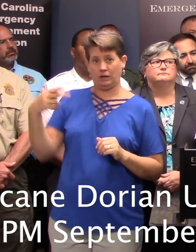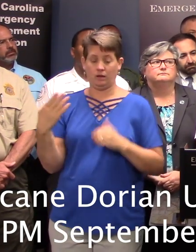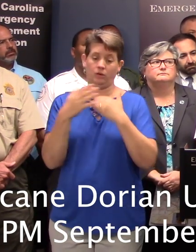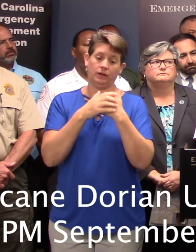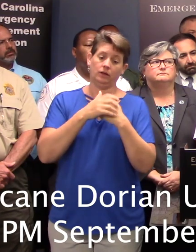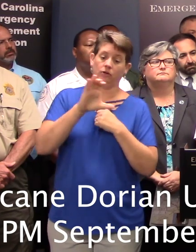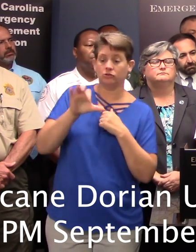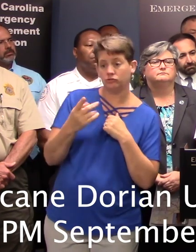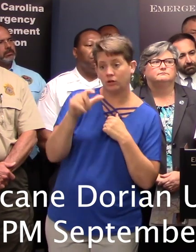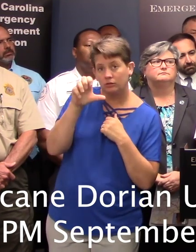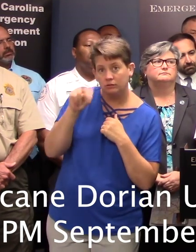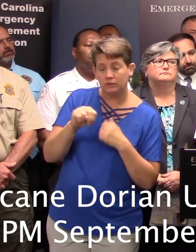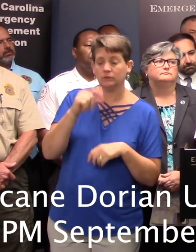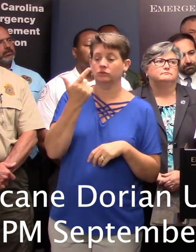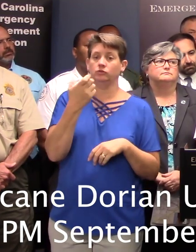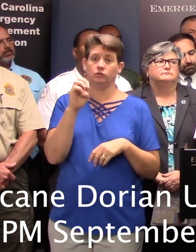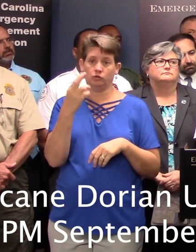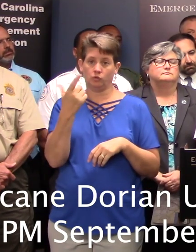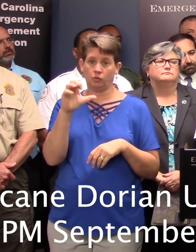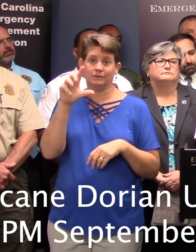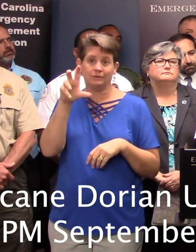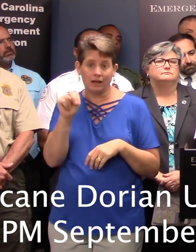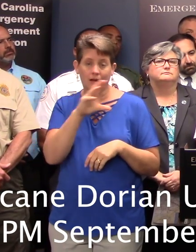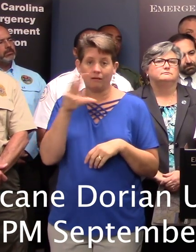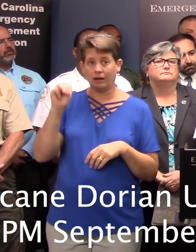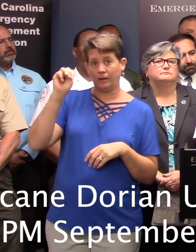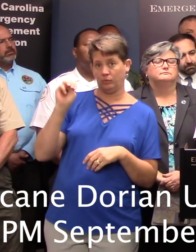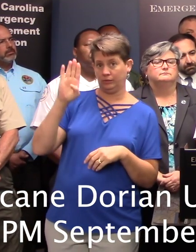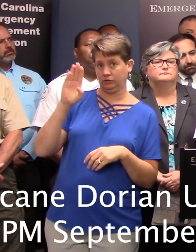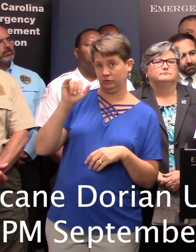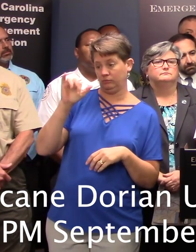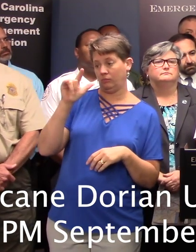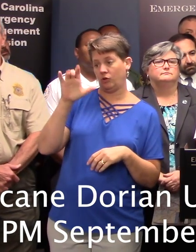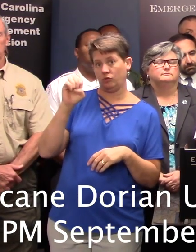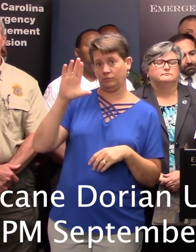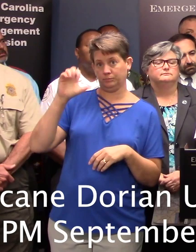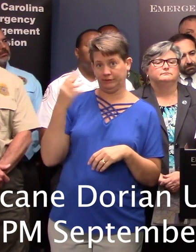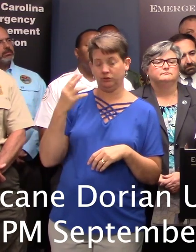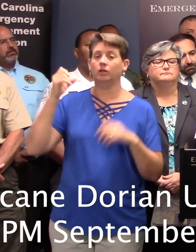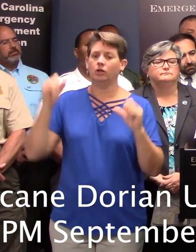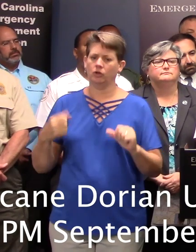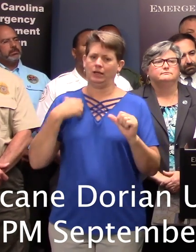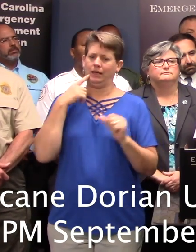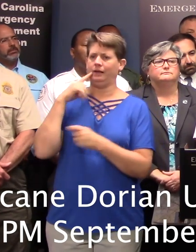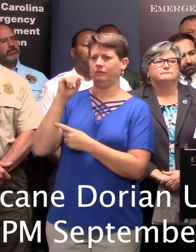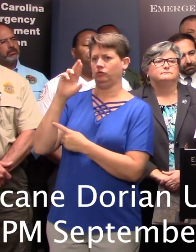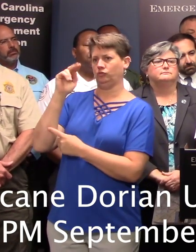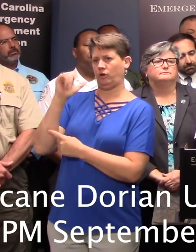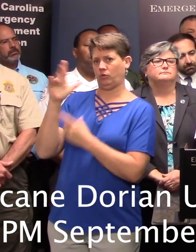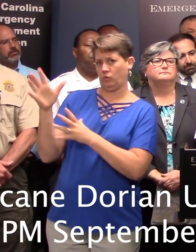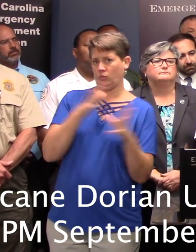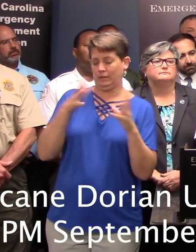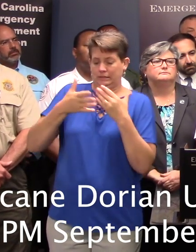Georgetown, and Myrtle Beach. Tropical storm winds could occur west into parts of the Midlands. This will result in